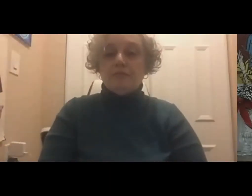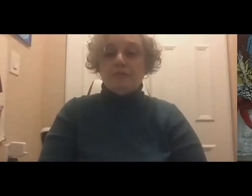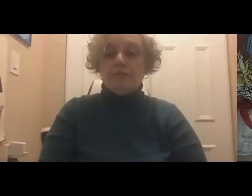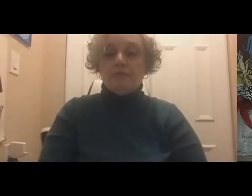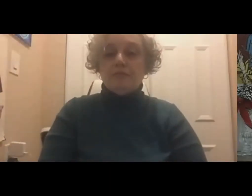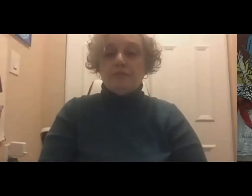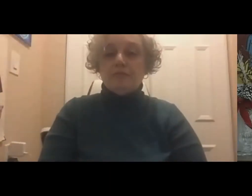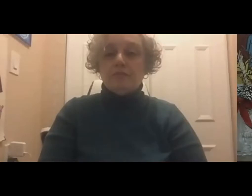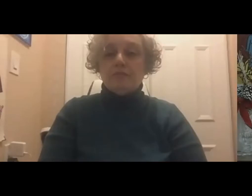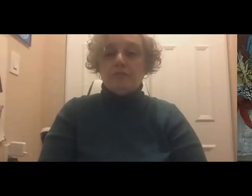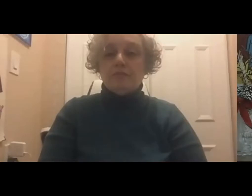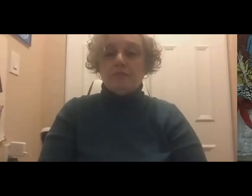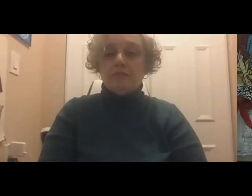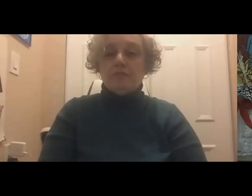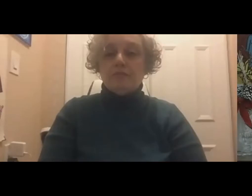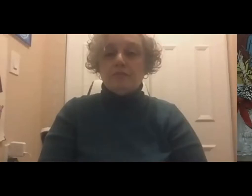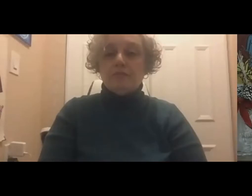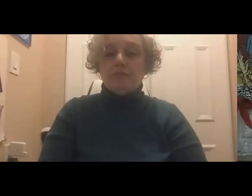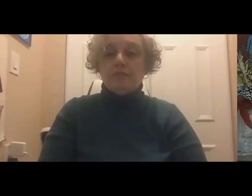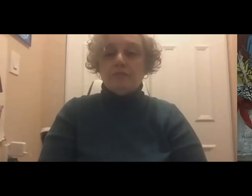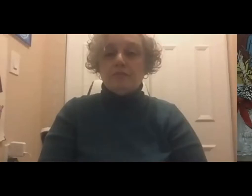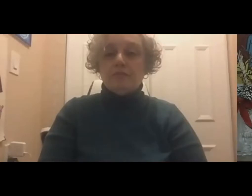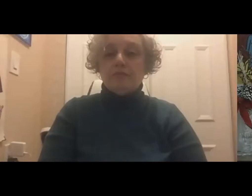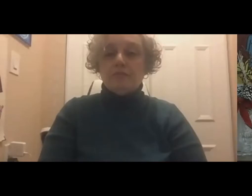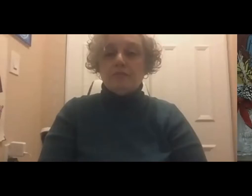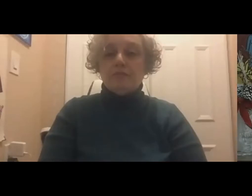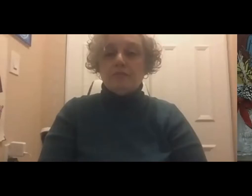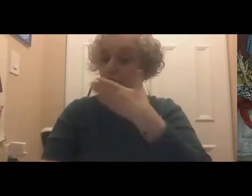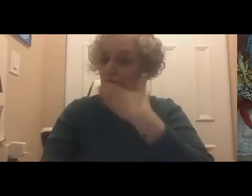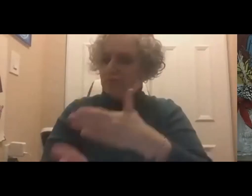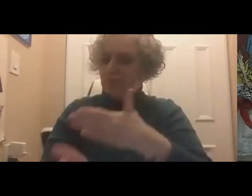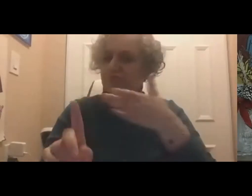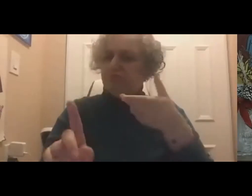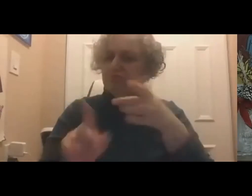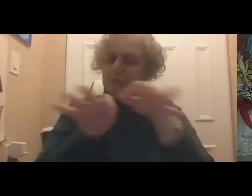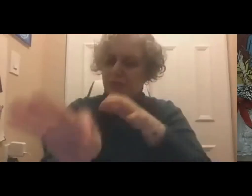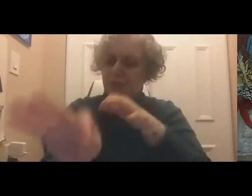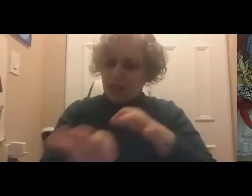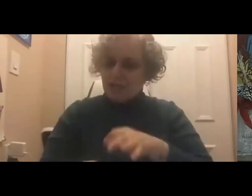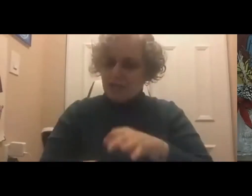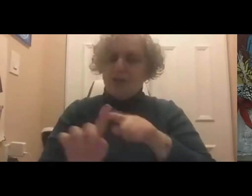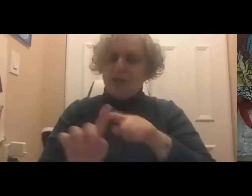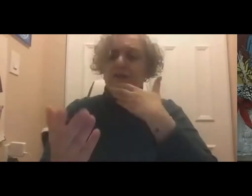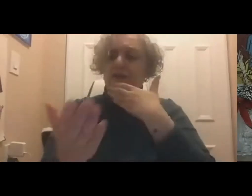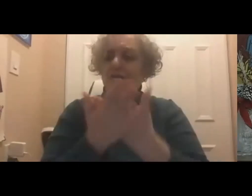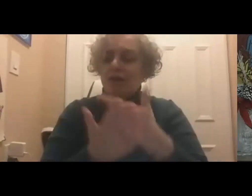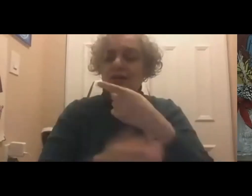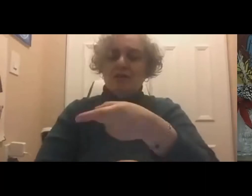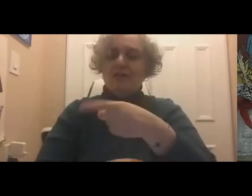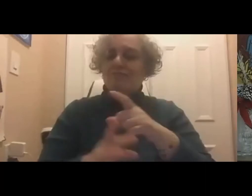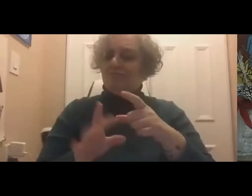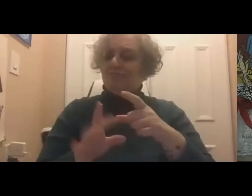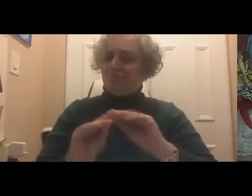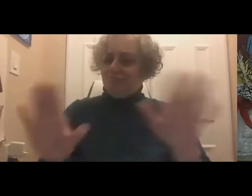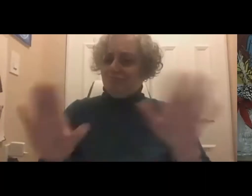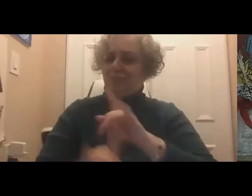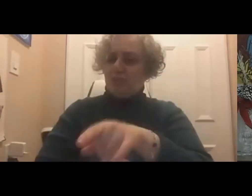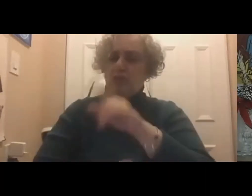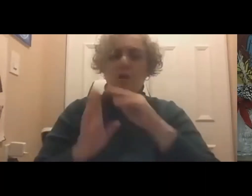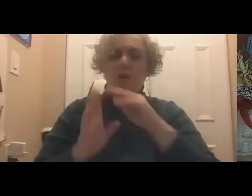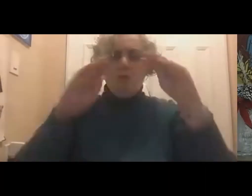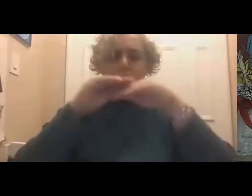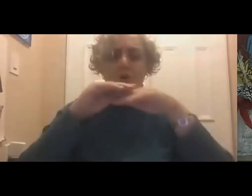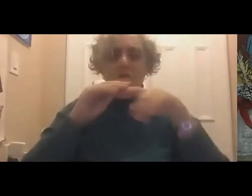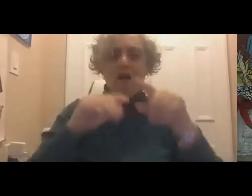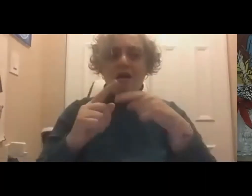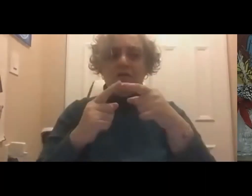think that you get at it, Rich, really well when you talk about the fact that much of how